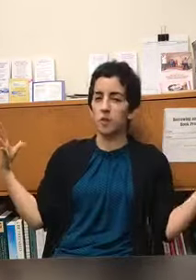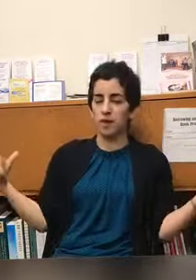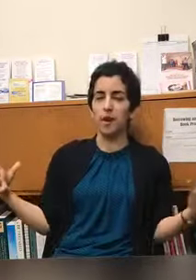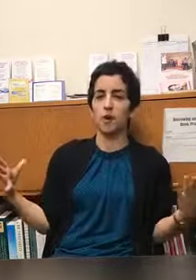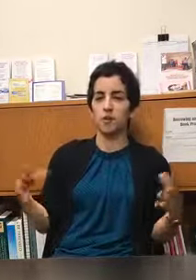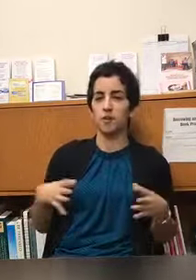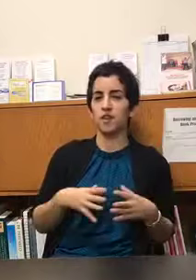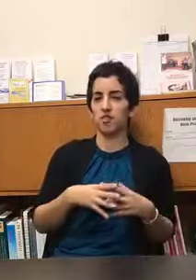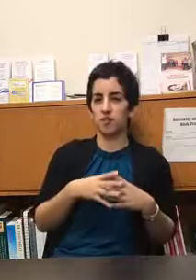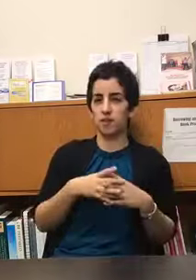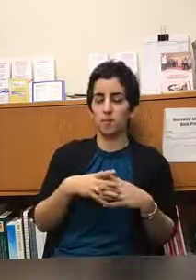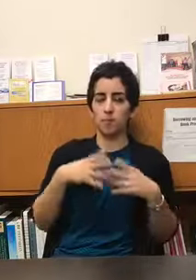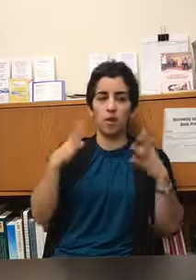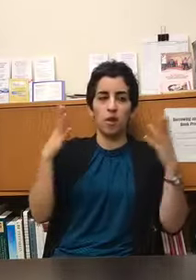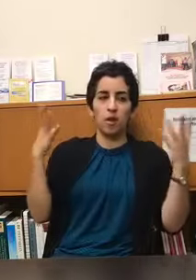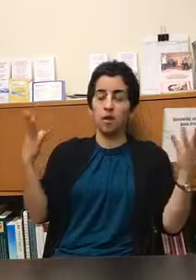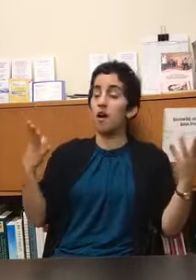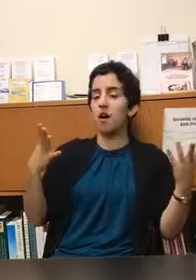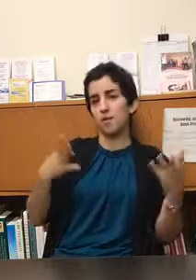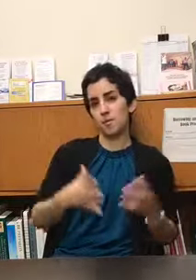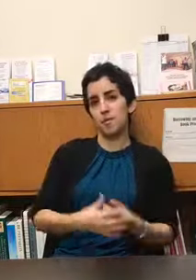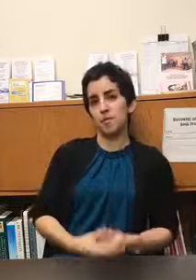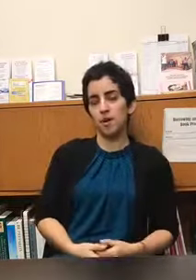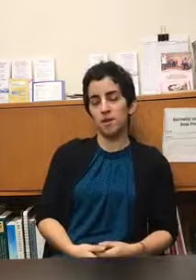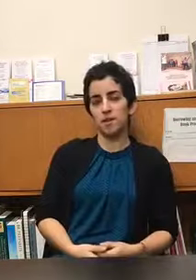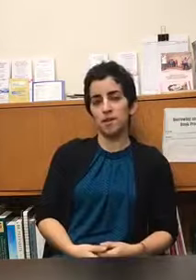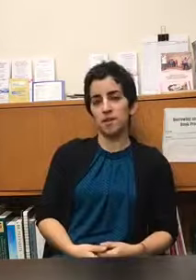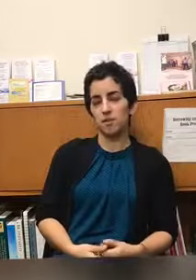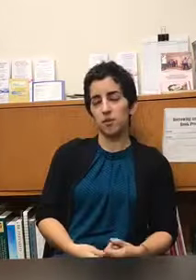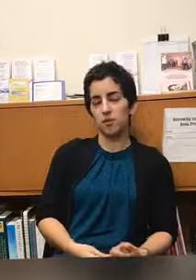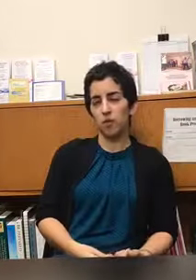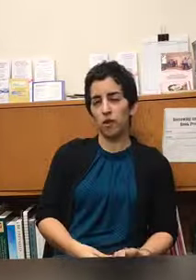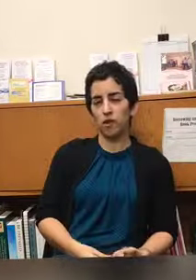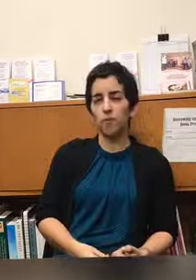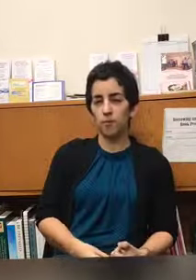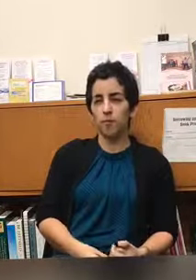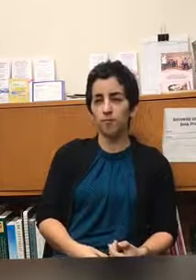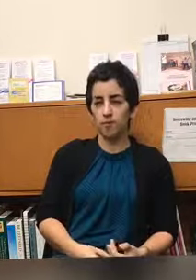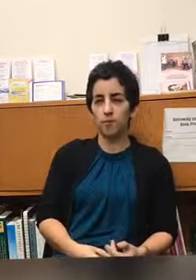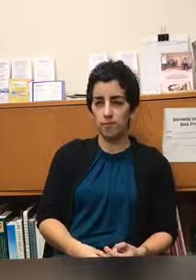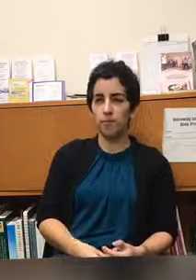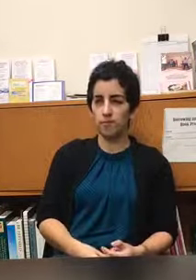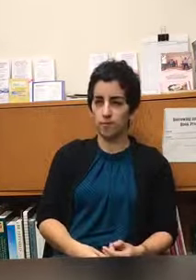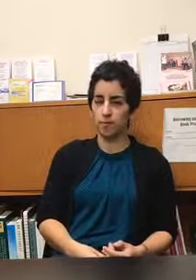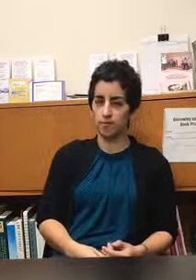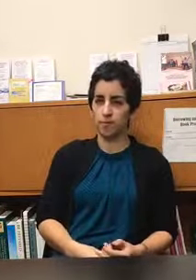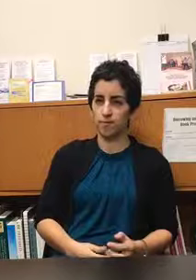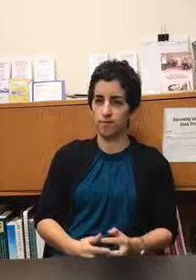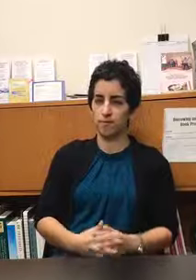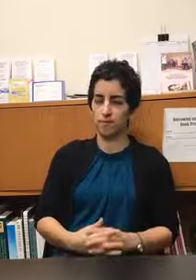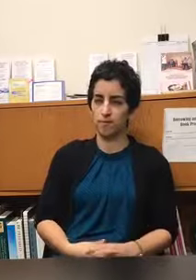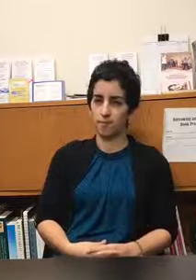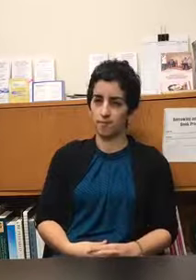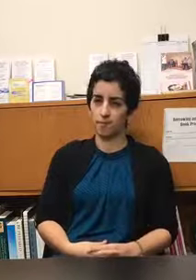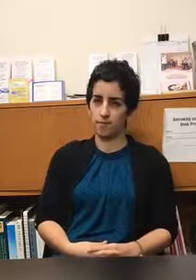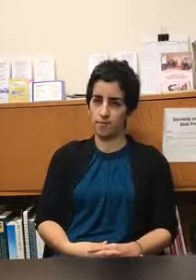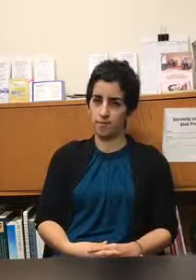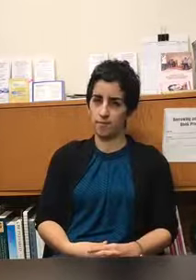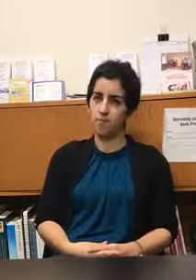clarity there's actually some calm in my mind and that's a beautiful thing so for for cancer patients